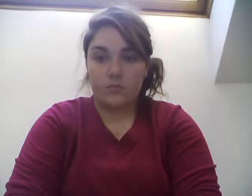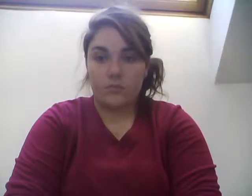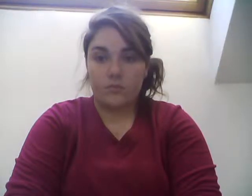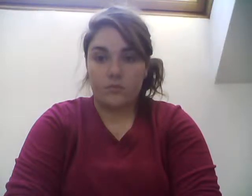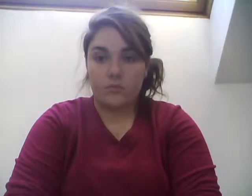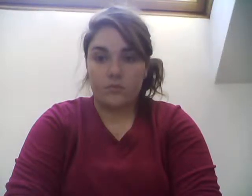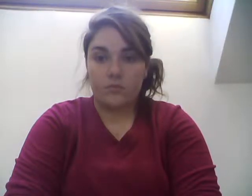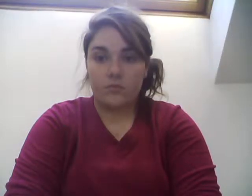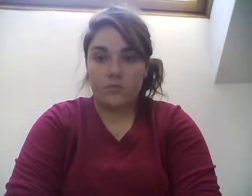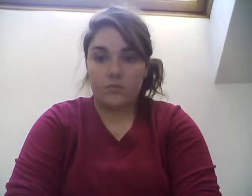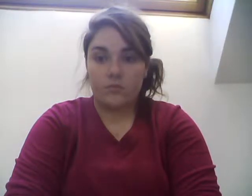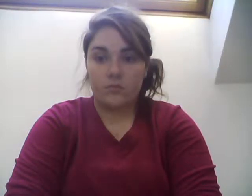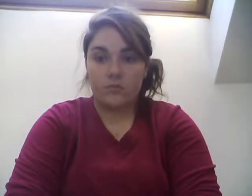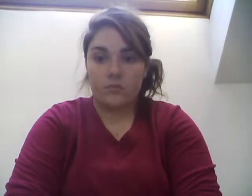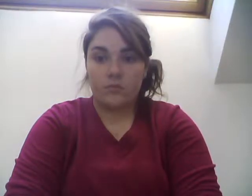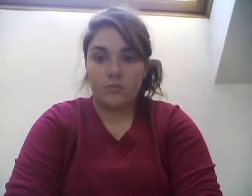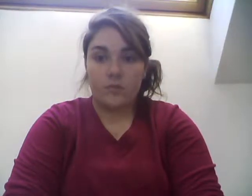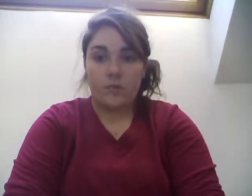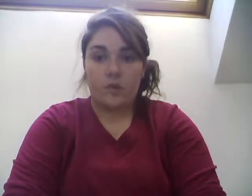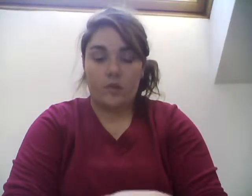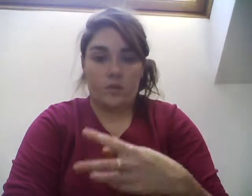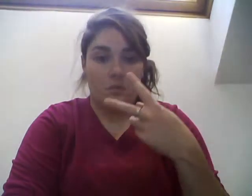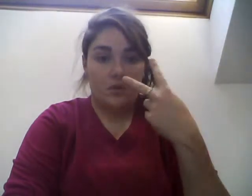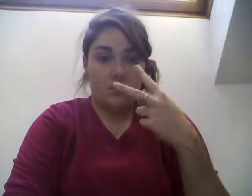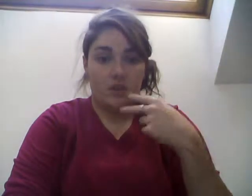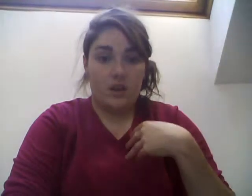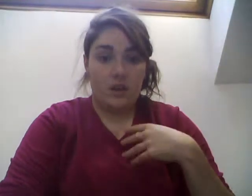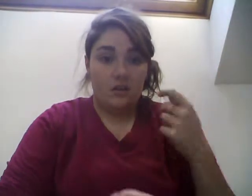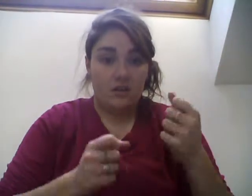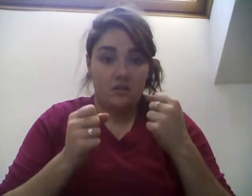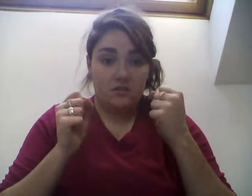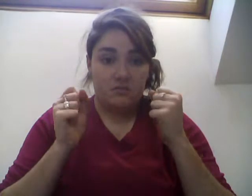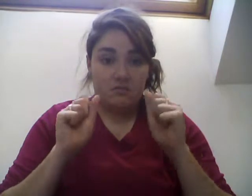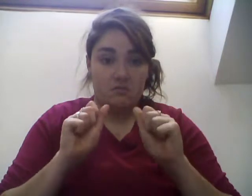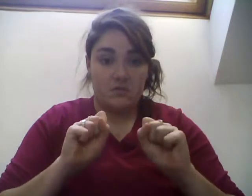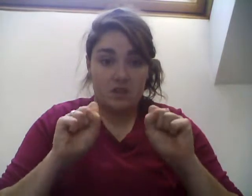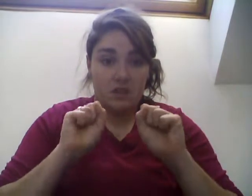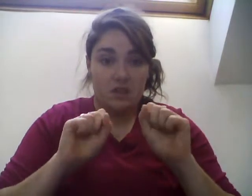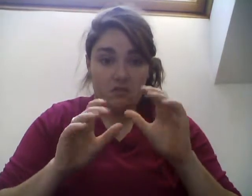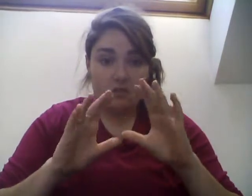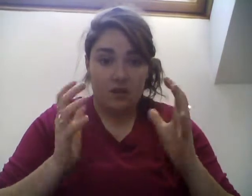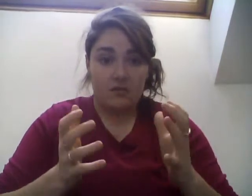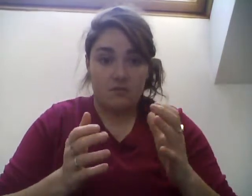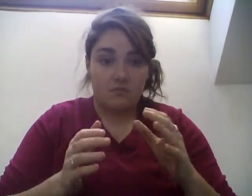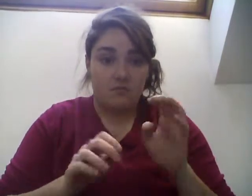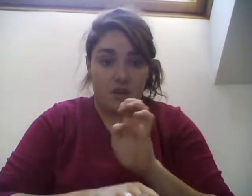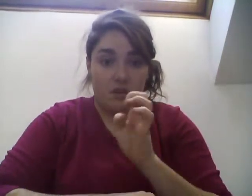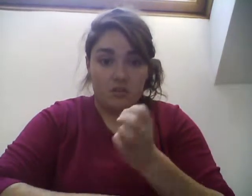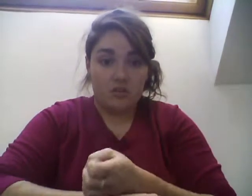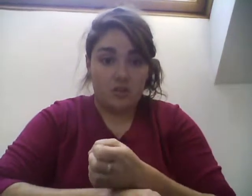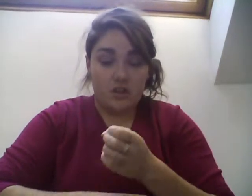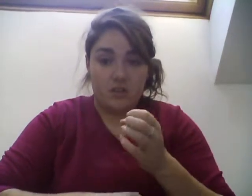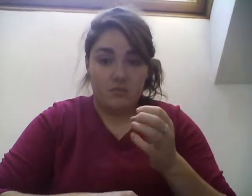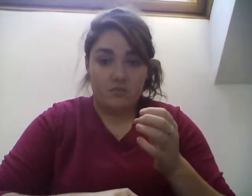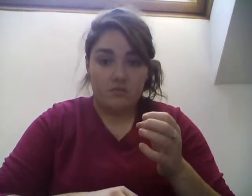So, we see in our basic physics class, or physical science class, that energy is the capacity to do work.